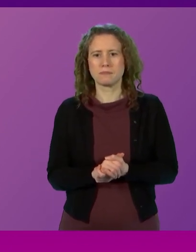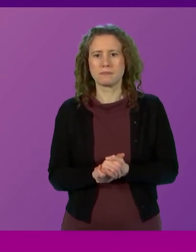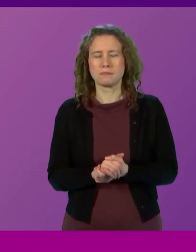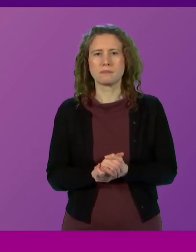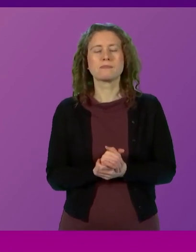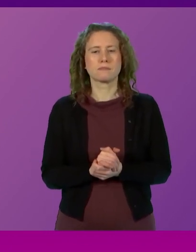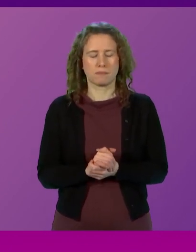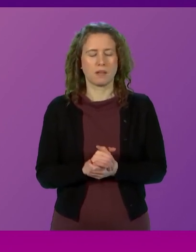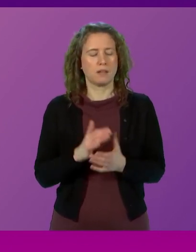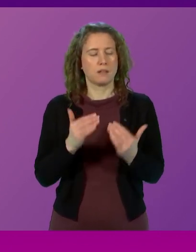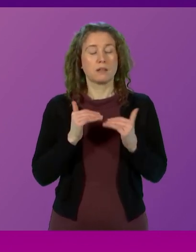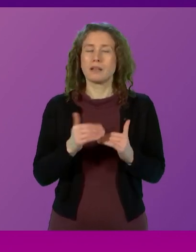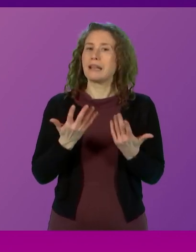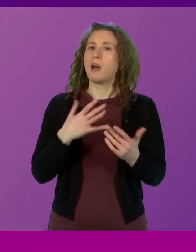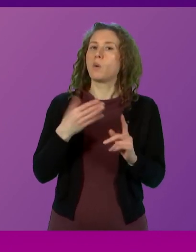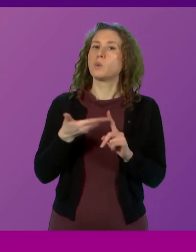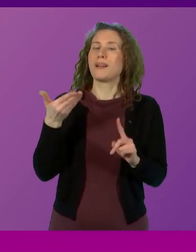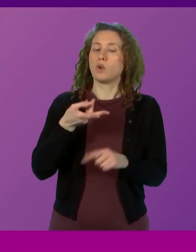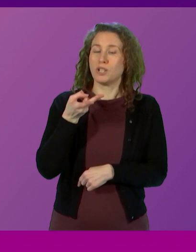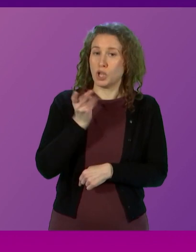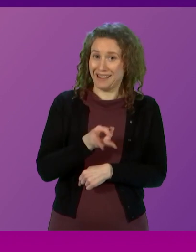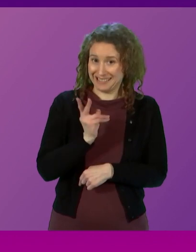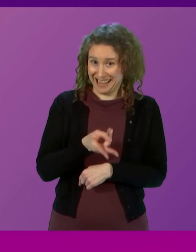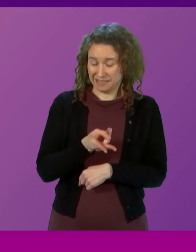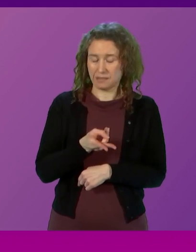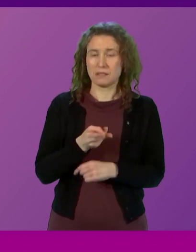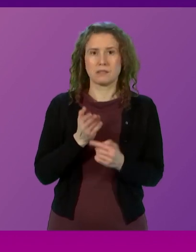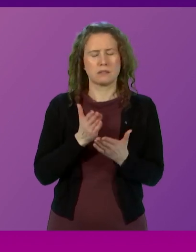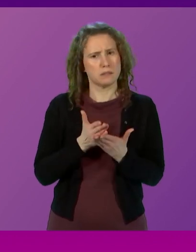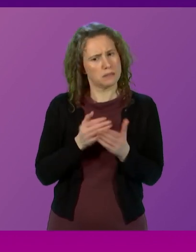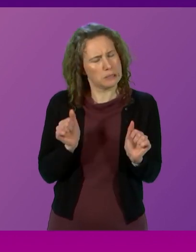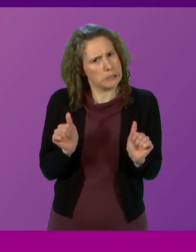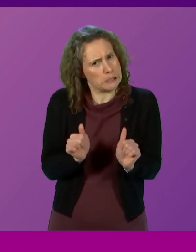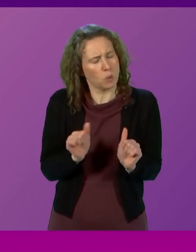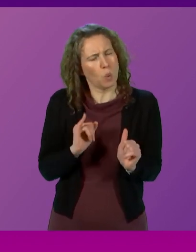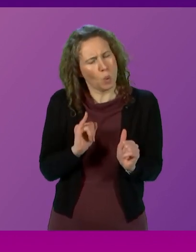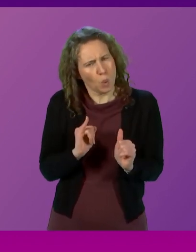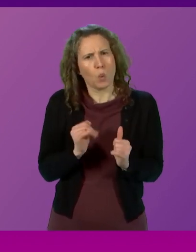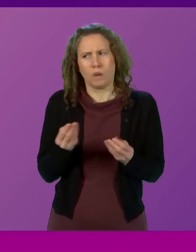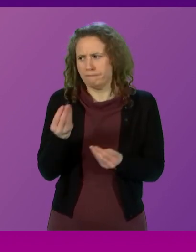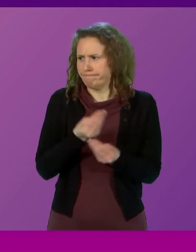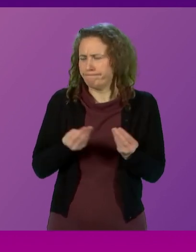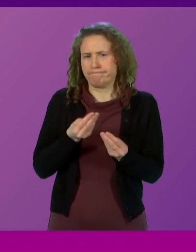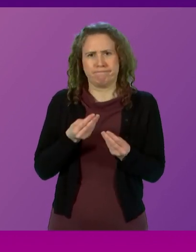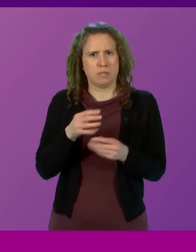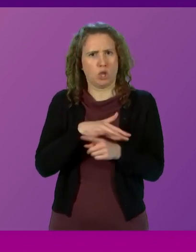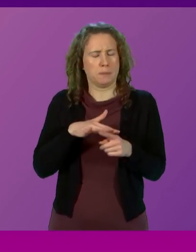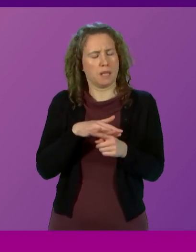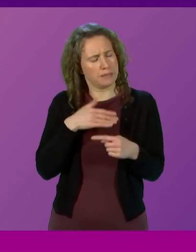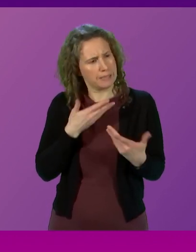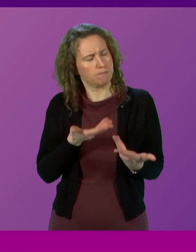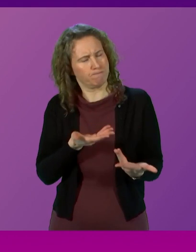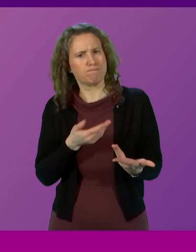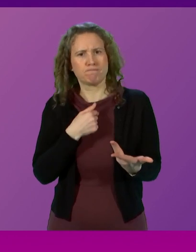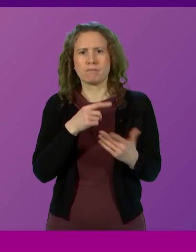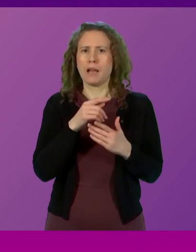Presiding Officer, can I acknowledge again the very tight fiscal circumstances confronting the Cabinet Secretary as he